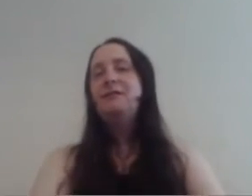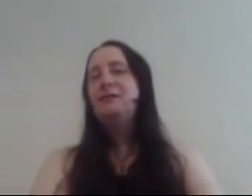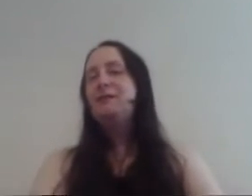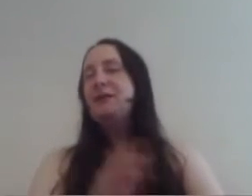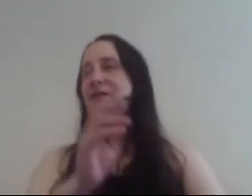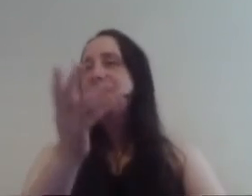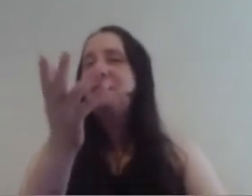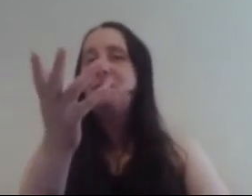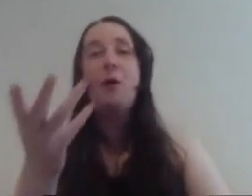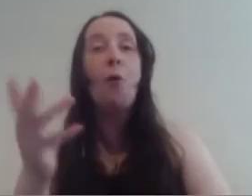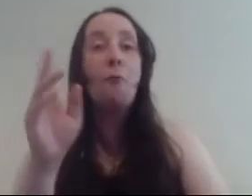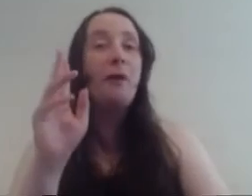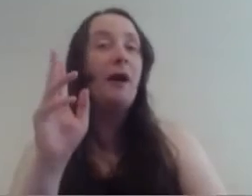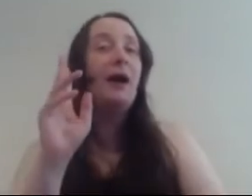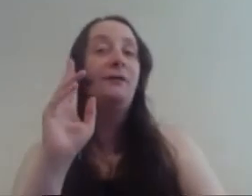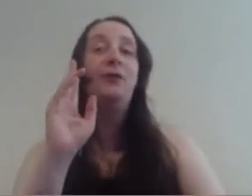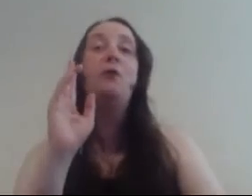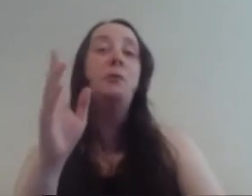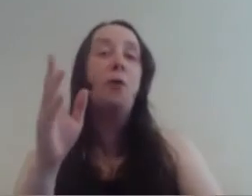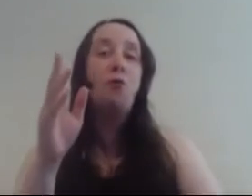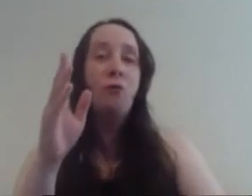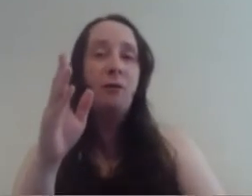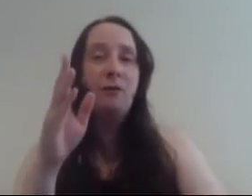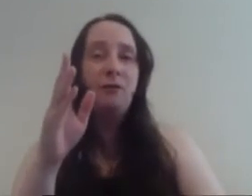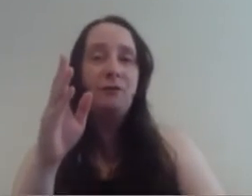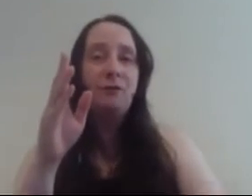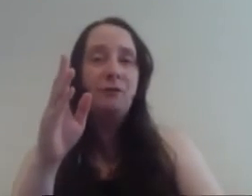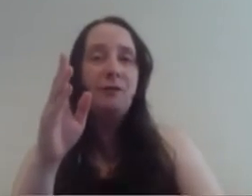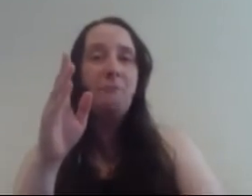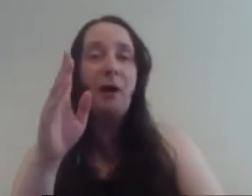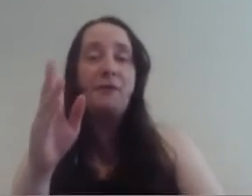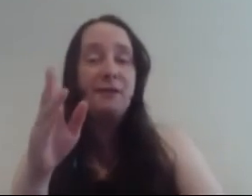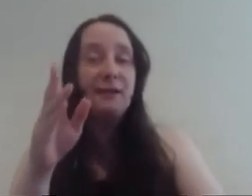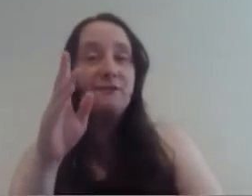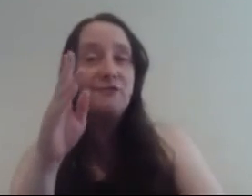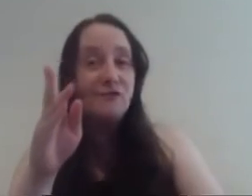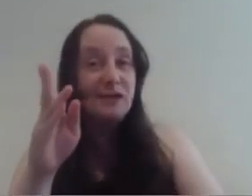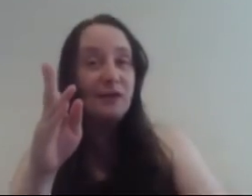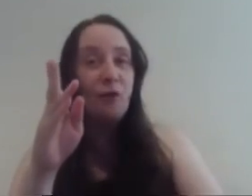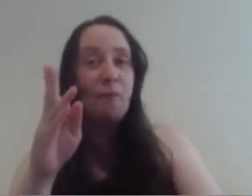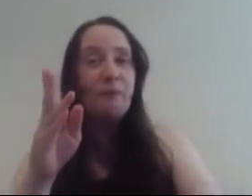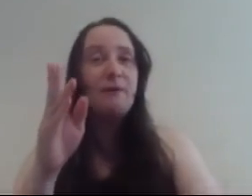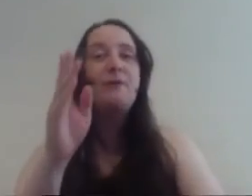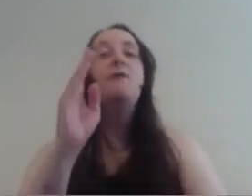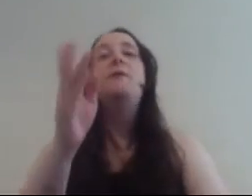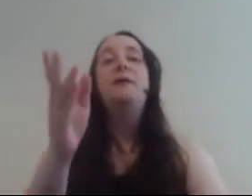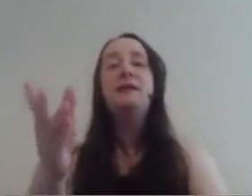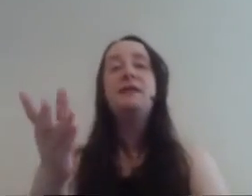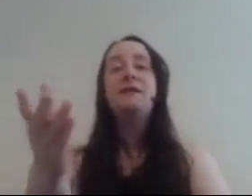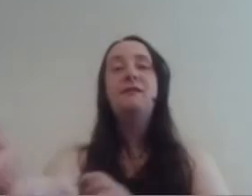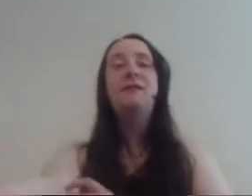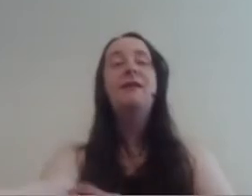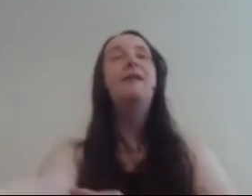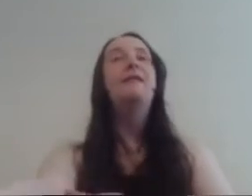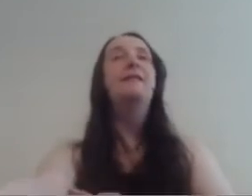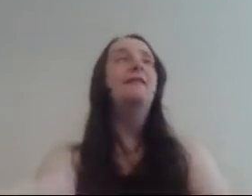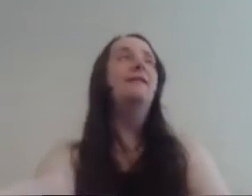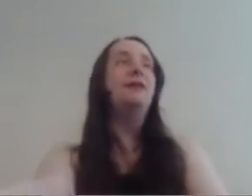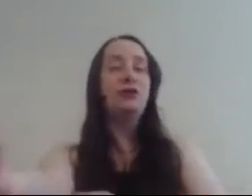if it is I hope I doubt we will but I really really hope we hear that